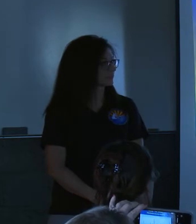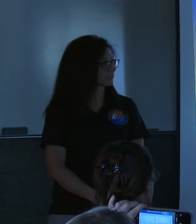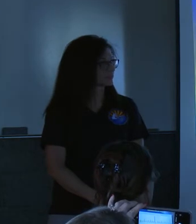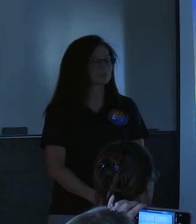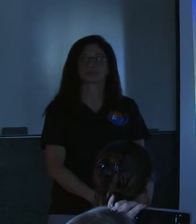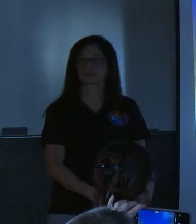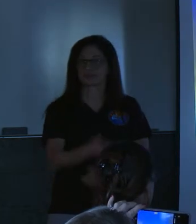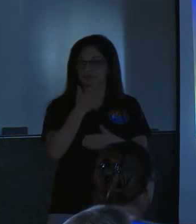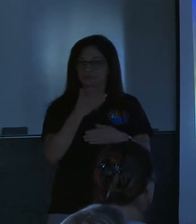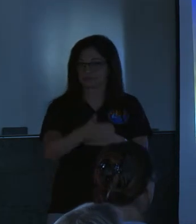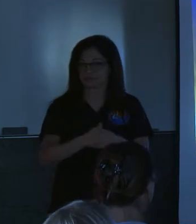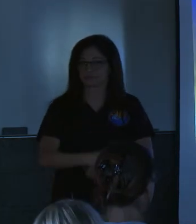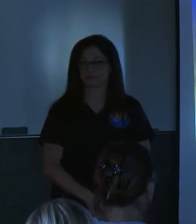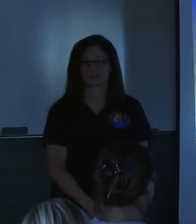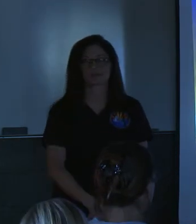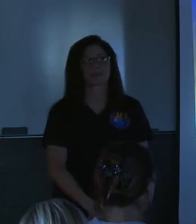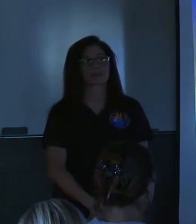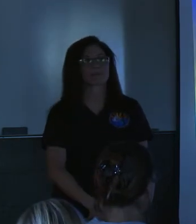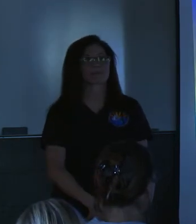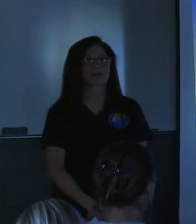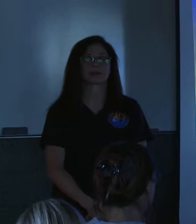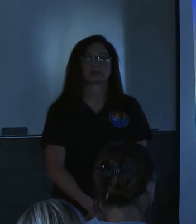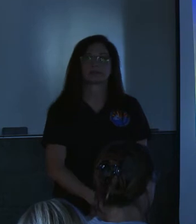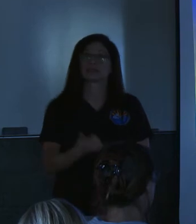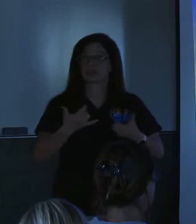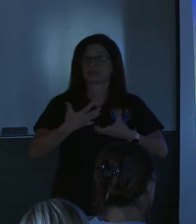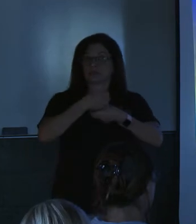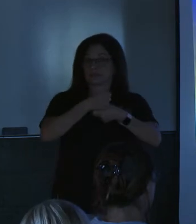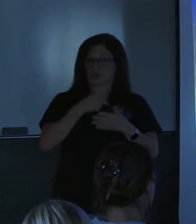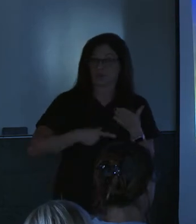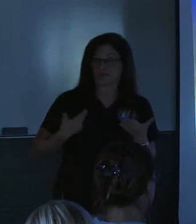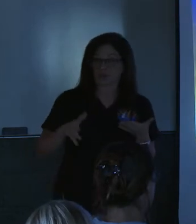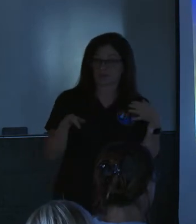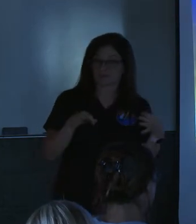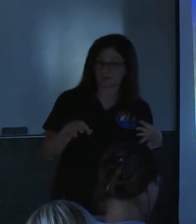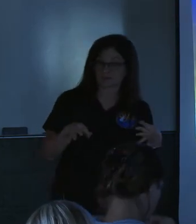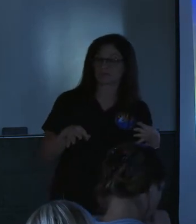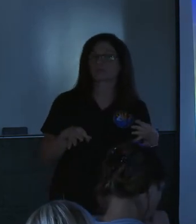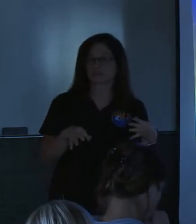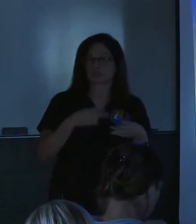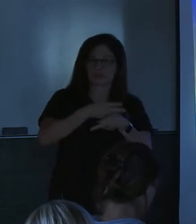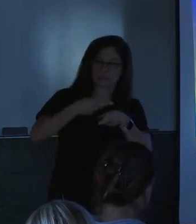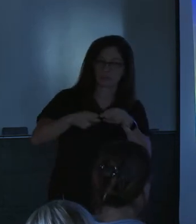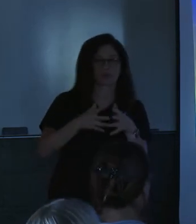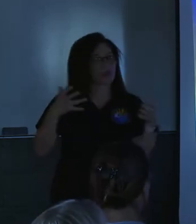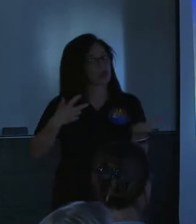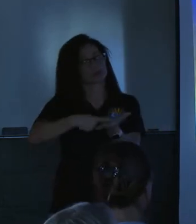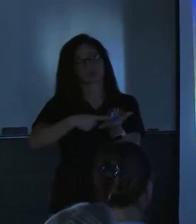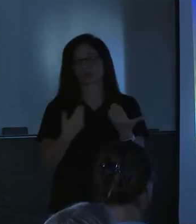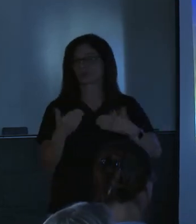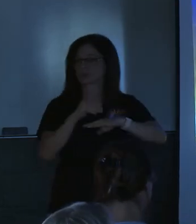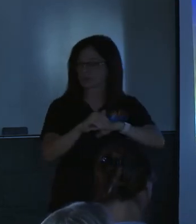right slide so it's going to summarize what i've already said we're going to keep it short because there's a lot to talk about